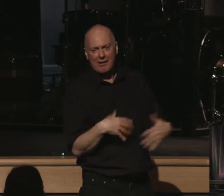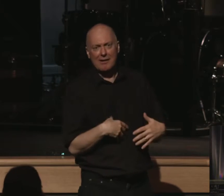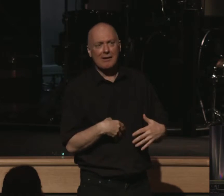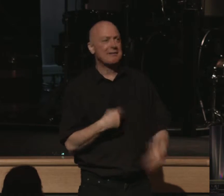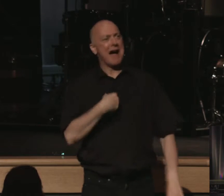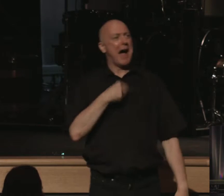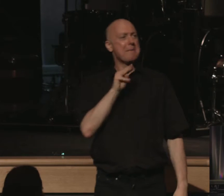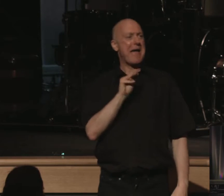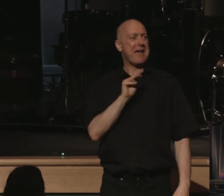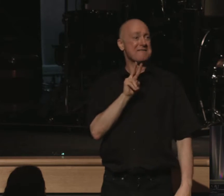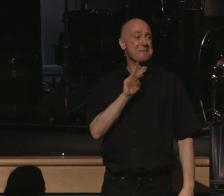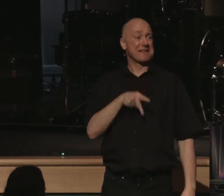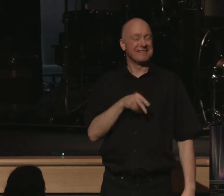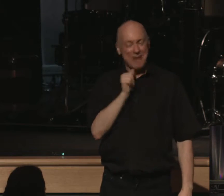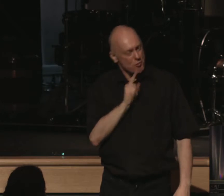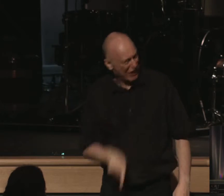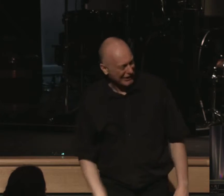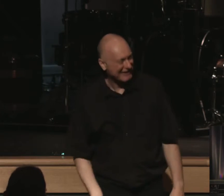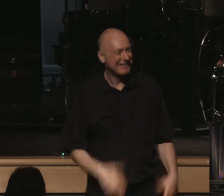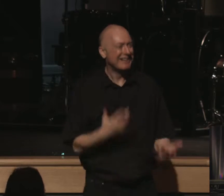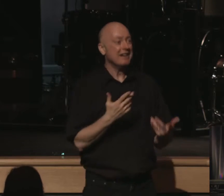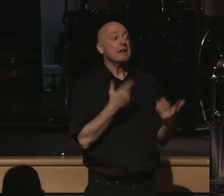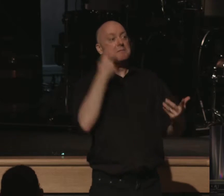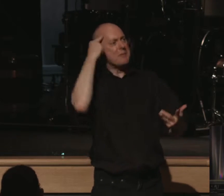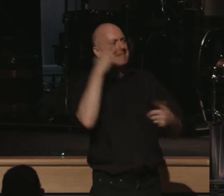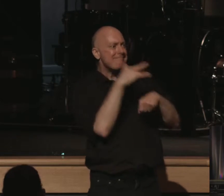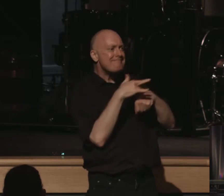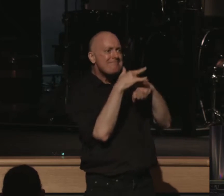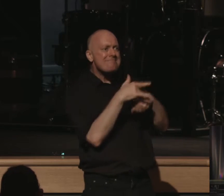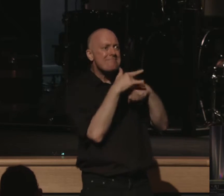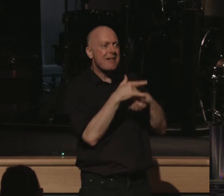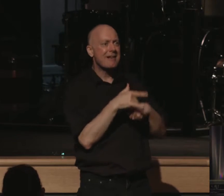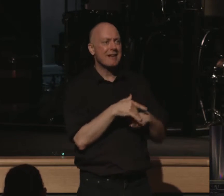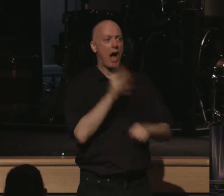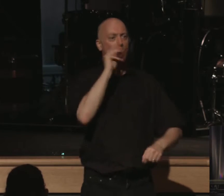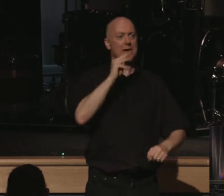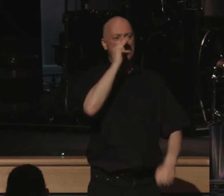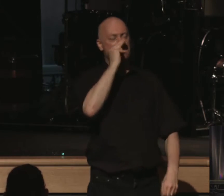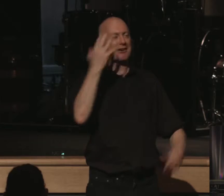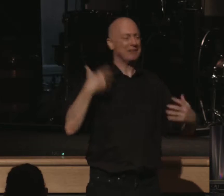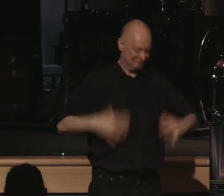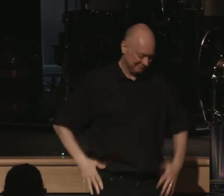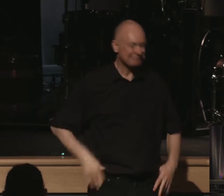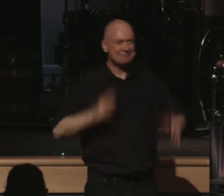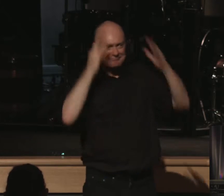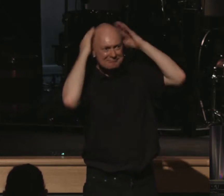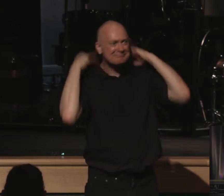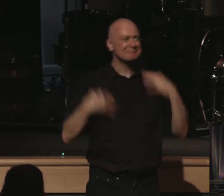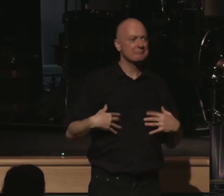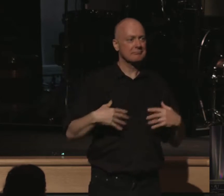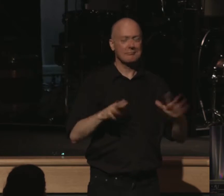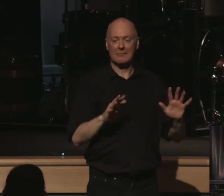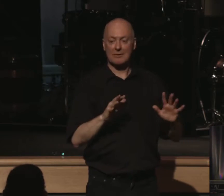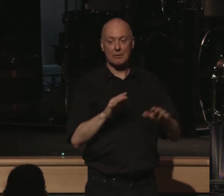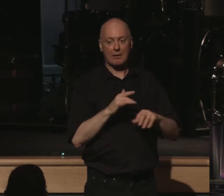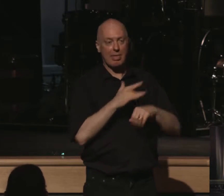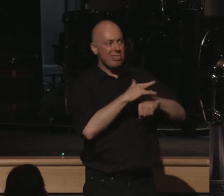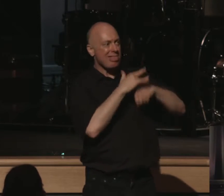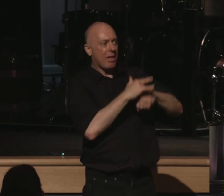were an MVP when you really weren't. You can overdo the thinking of how great you look in the mirror right now. You can overdo that thinking. But one thing you can never, ever, ever,